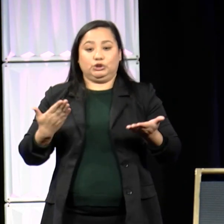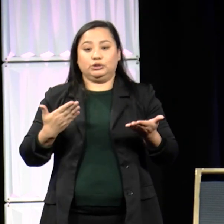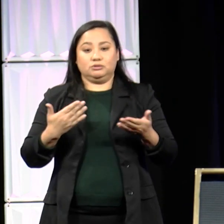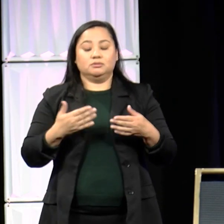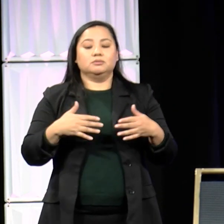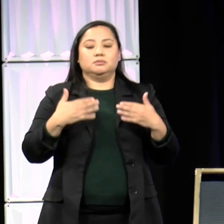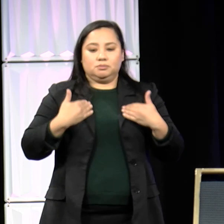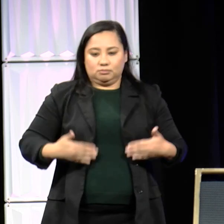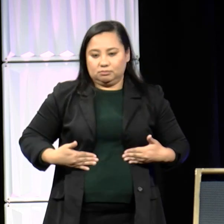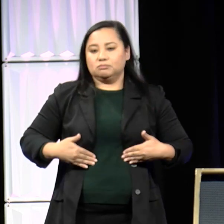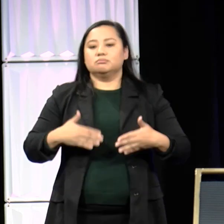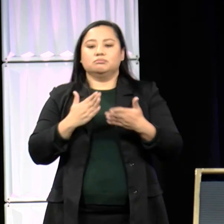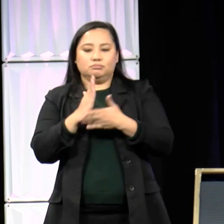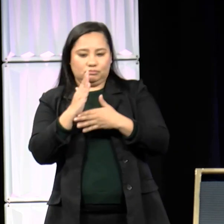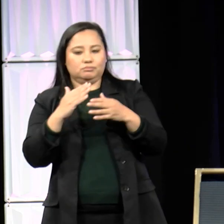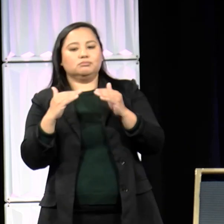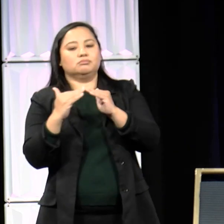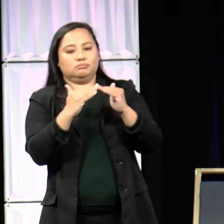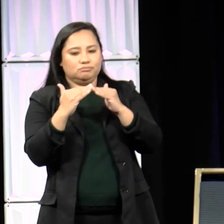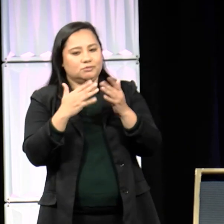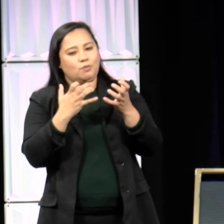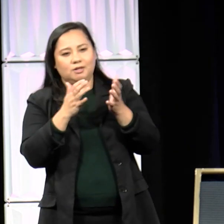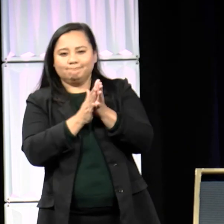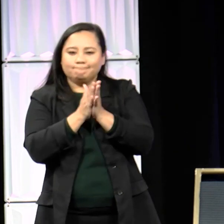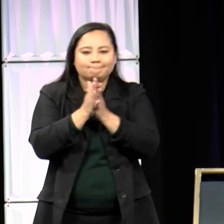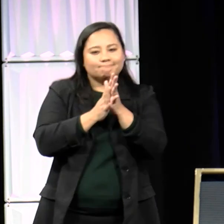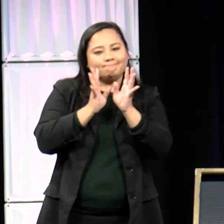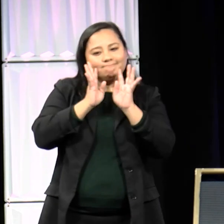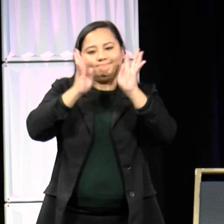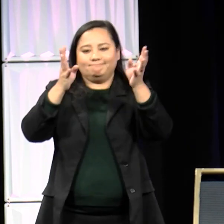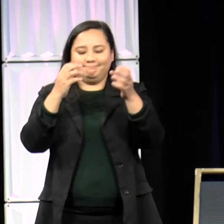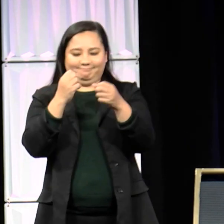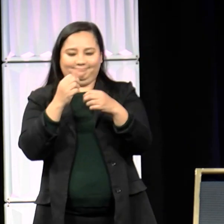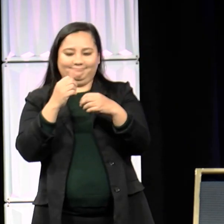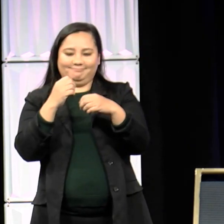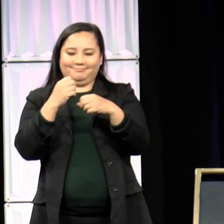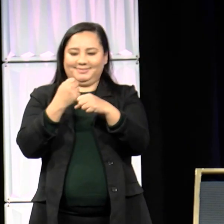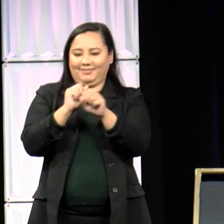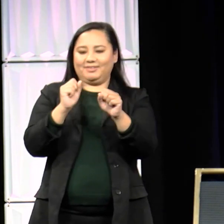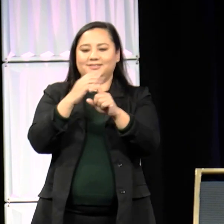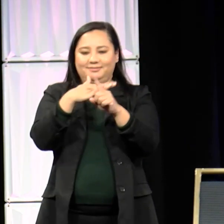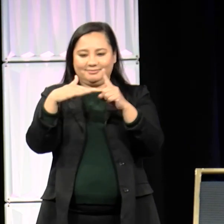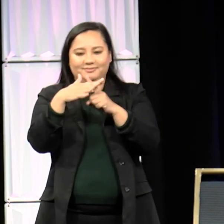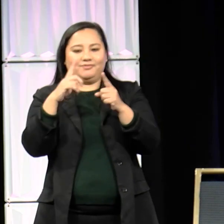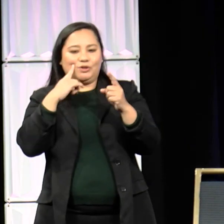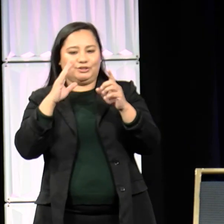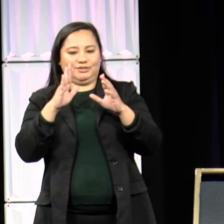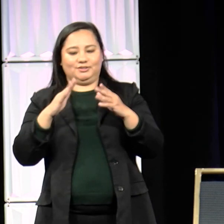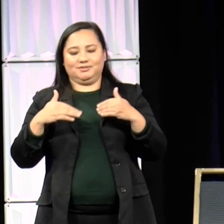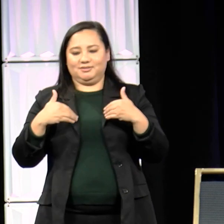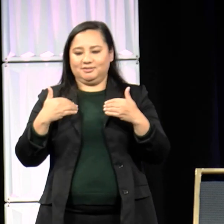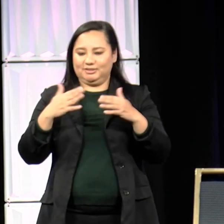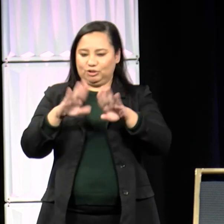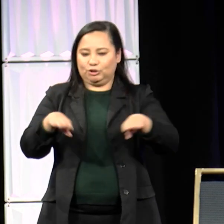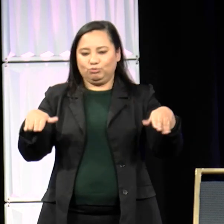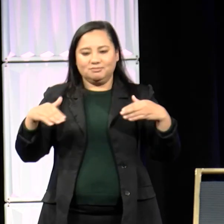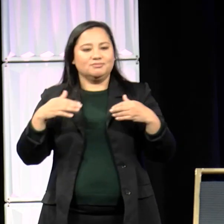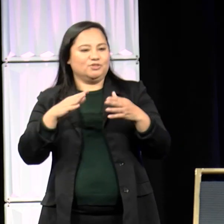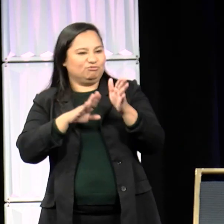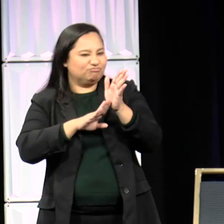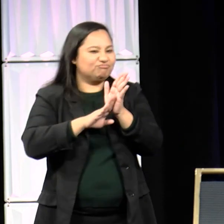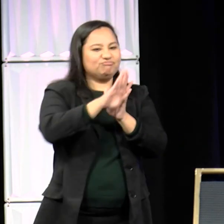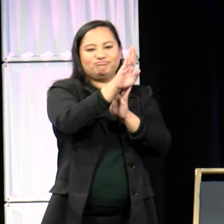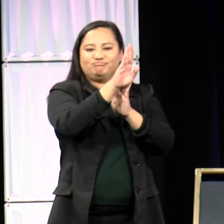passionate about creating safe environments for young people to thrive. Thank you for allowing me the space to talk about her and to represent young